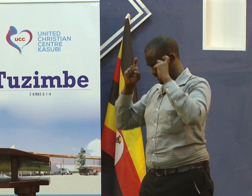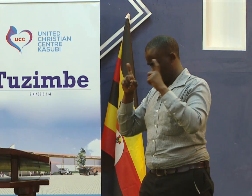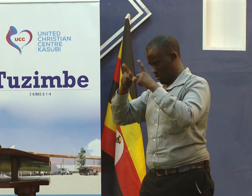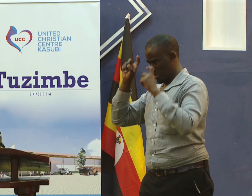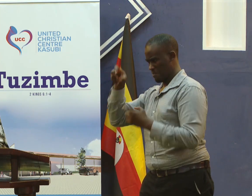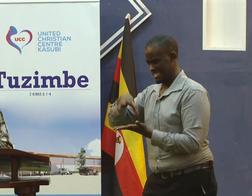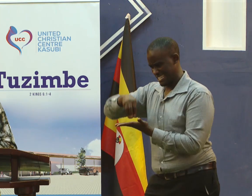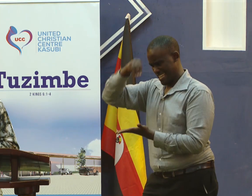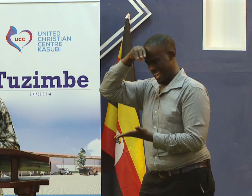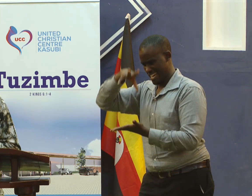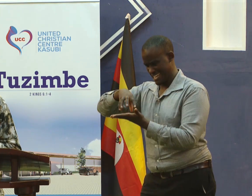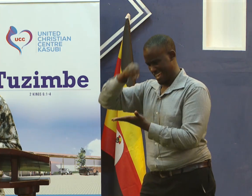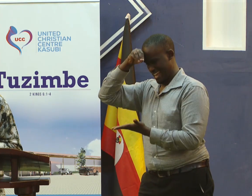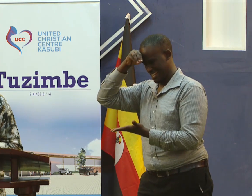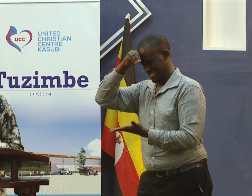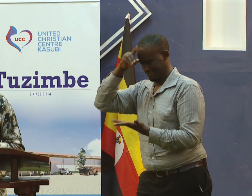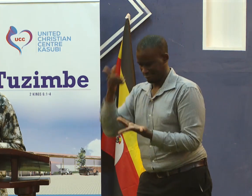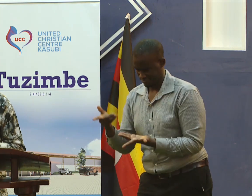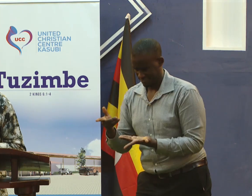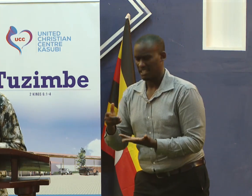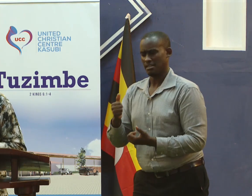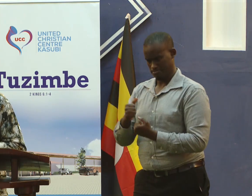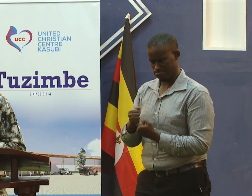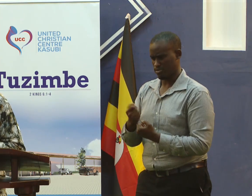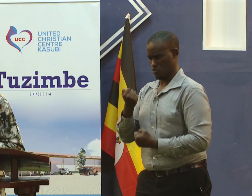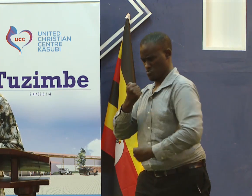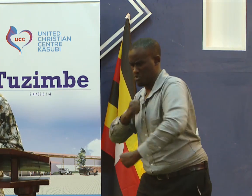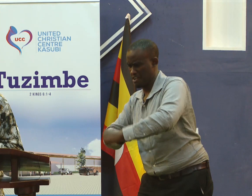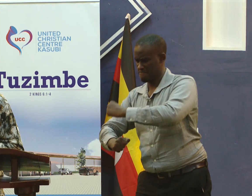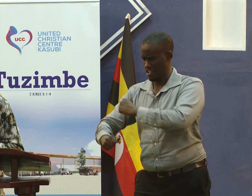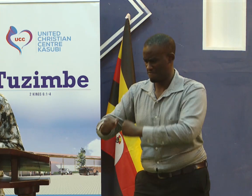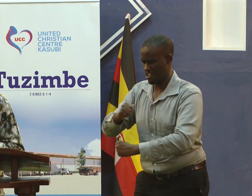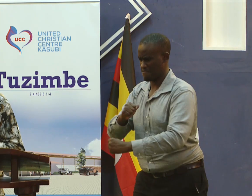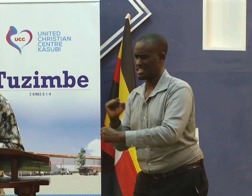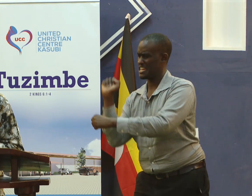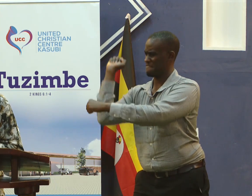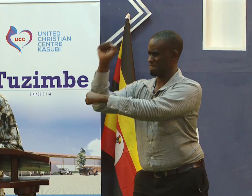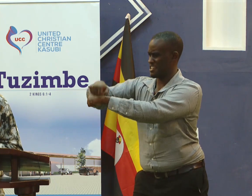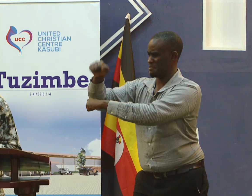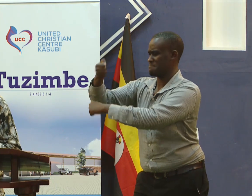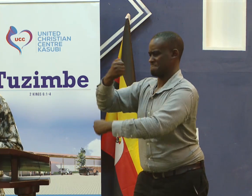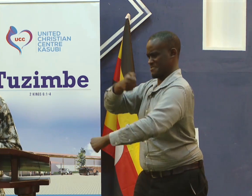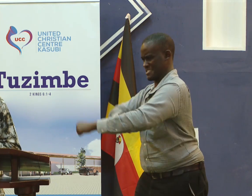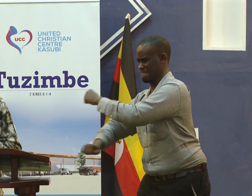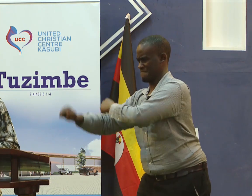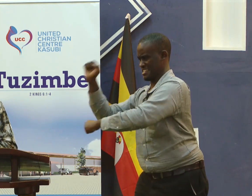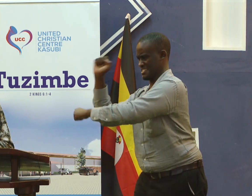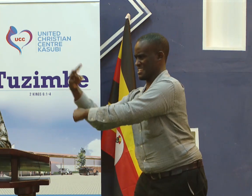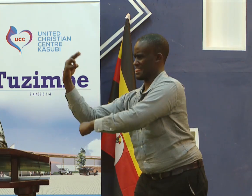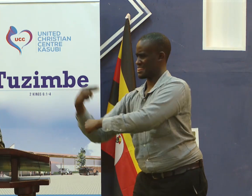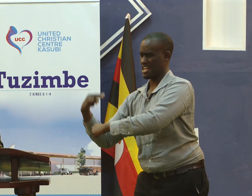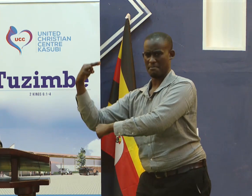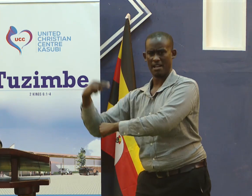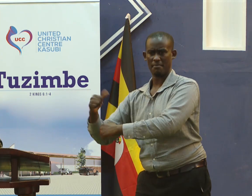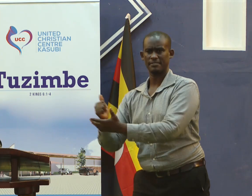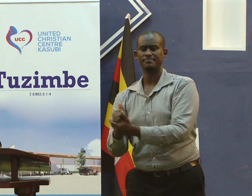he had to learn that he was meant to overcome them with his acts. Verse 13